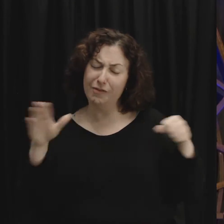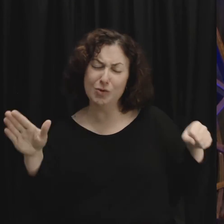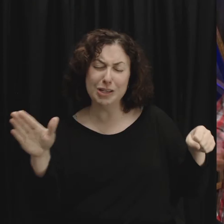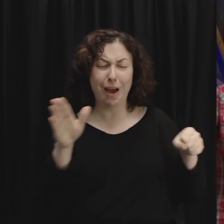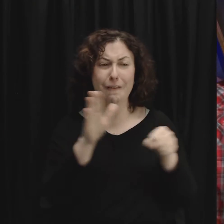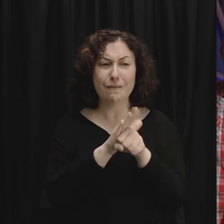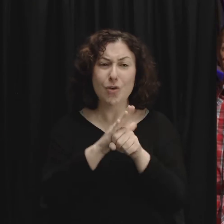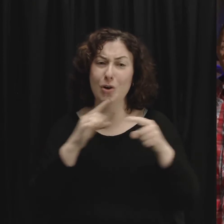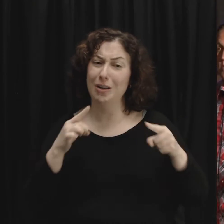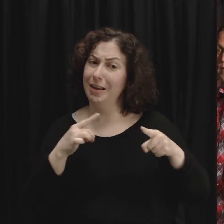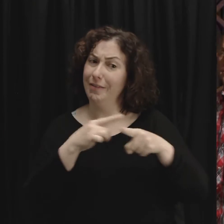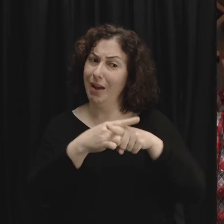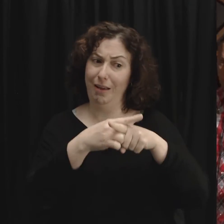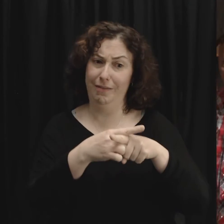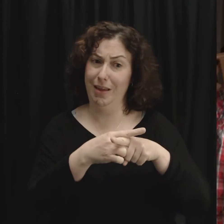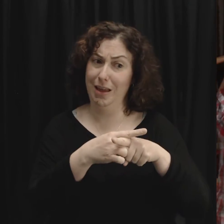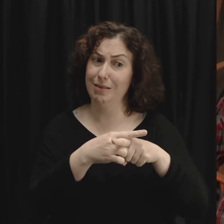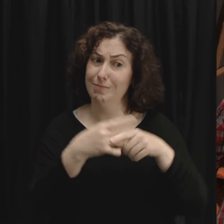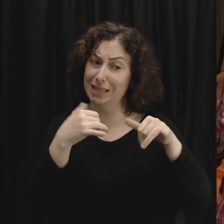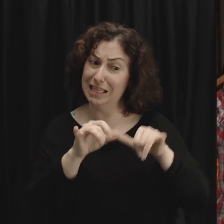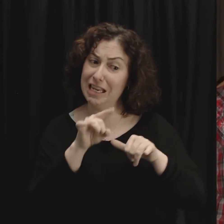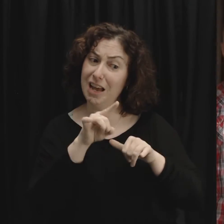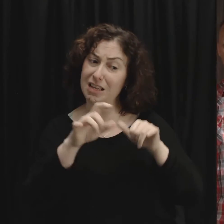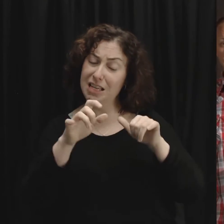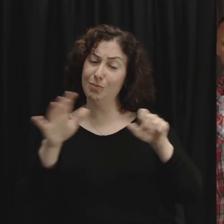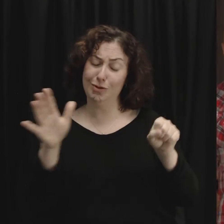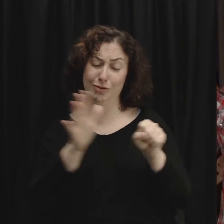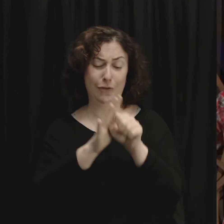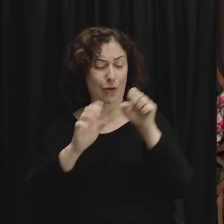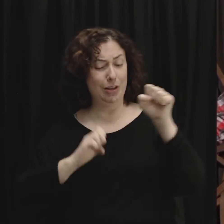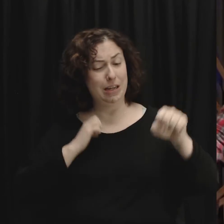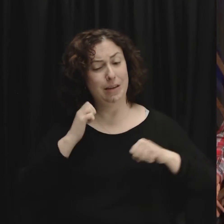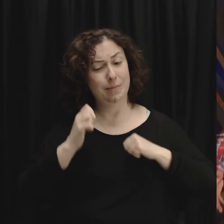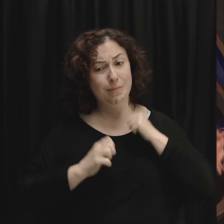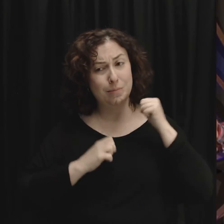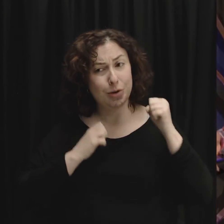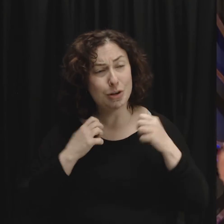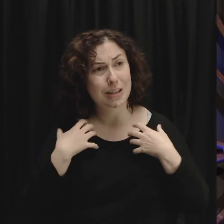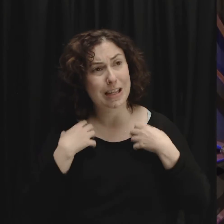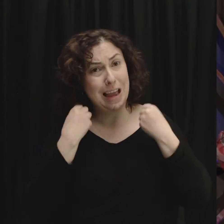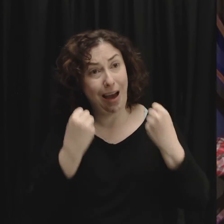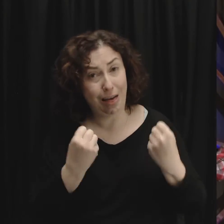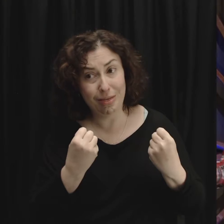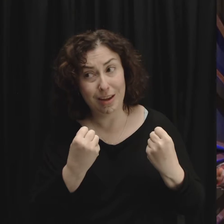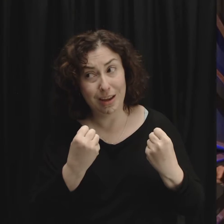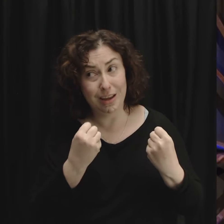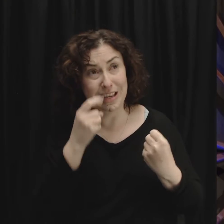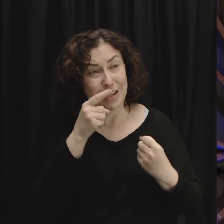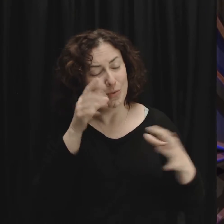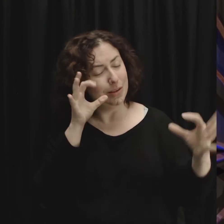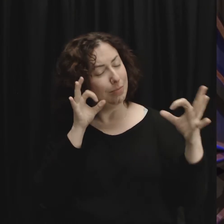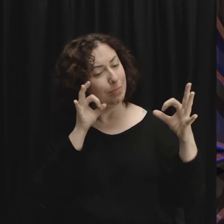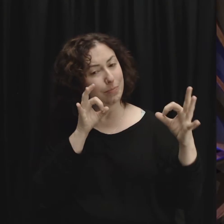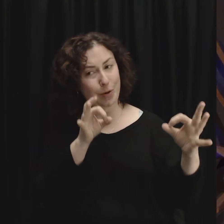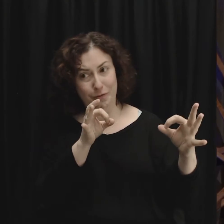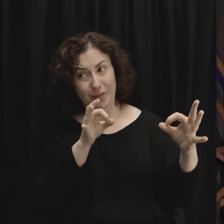emotionally healthy human beings there ever was because he was God and man and he was perfect and yet he had